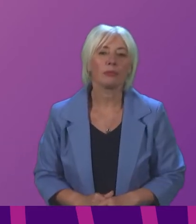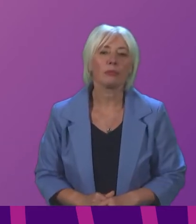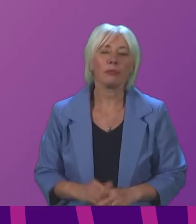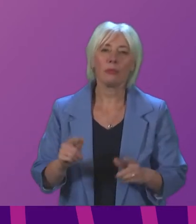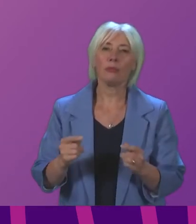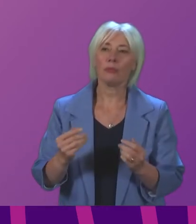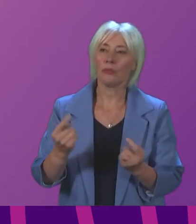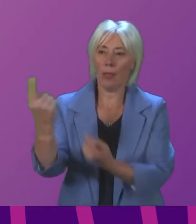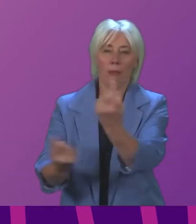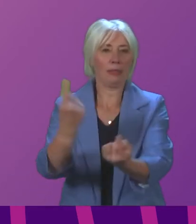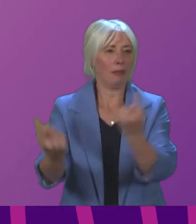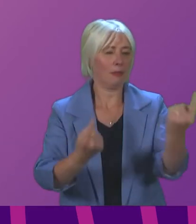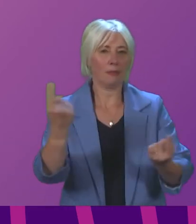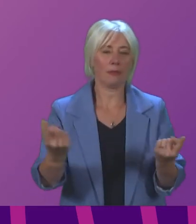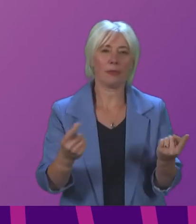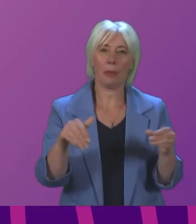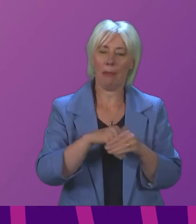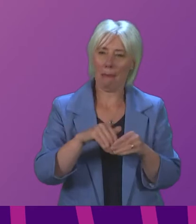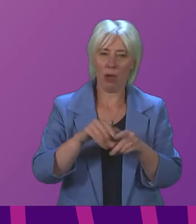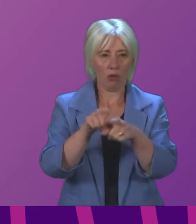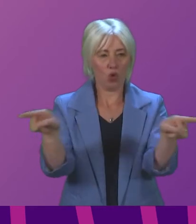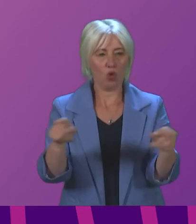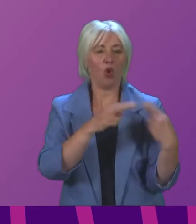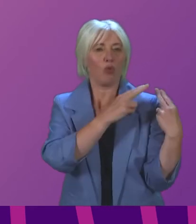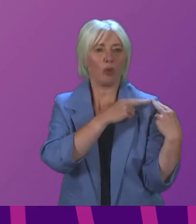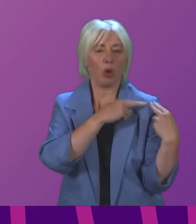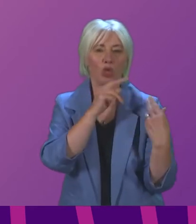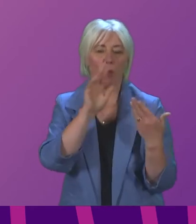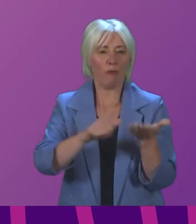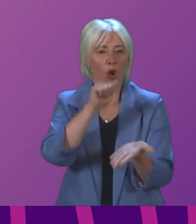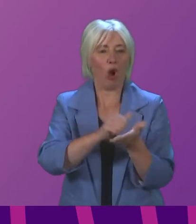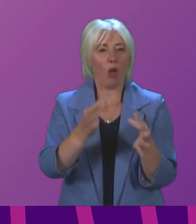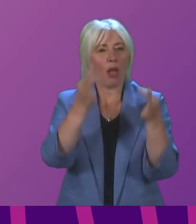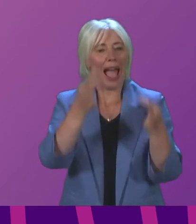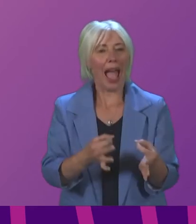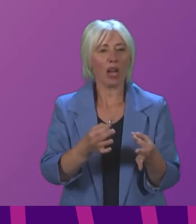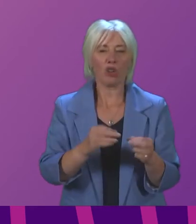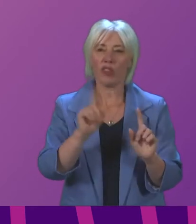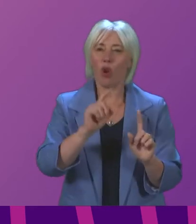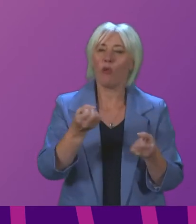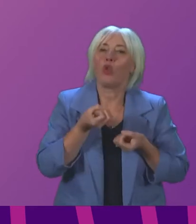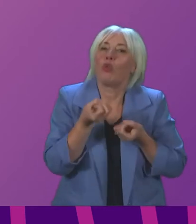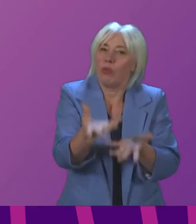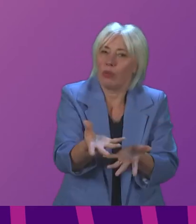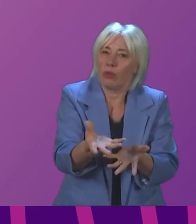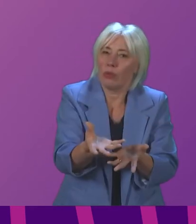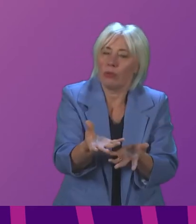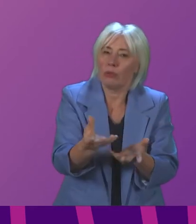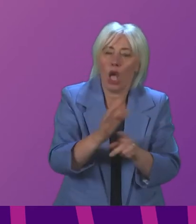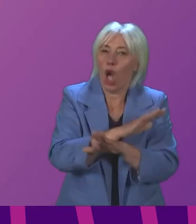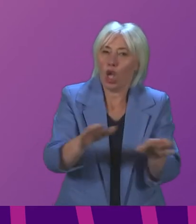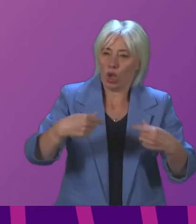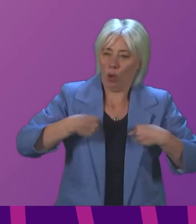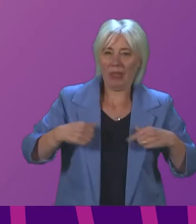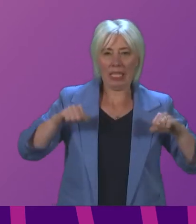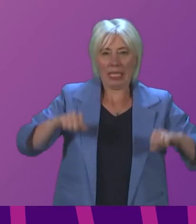members themselves are responsible for the accuracy of their contributions and it is not a matter for